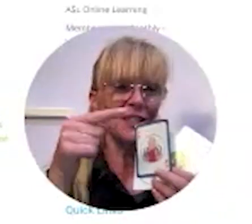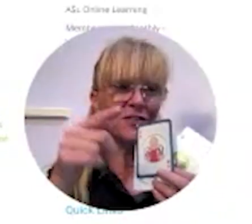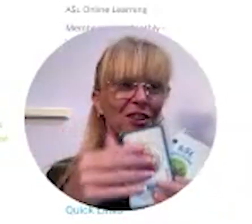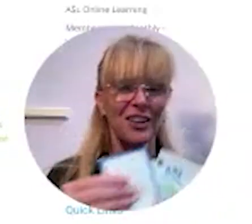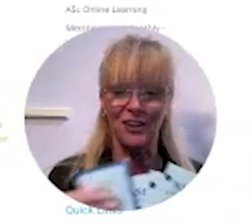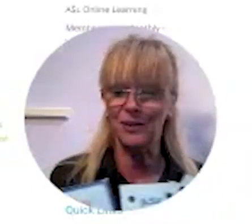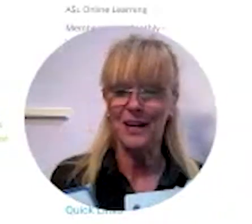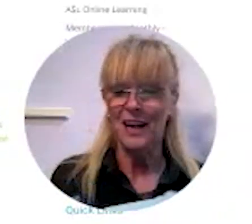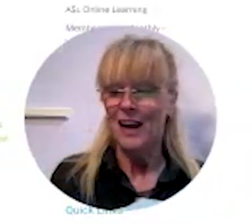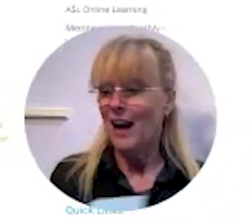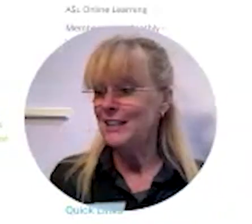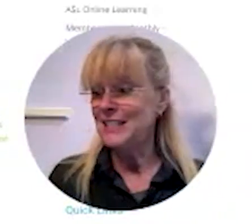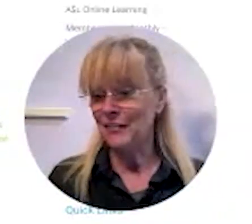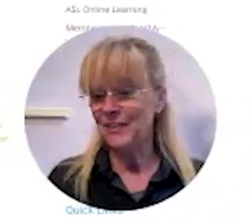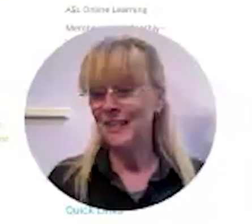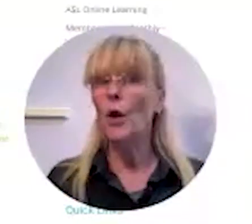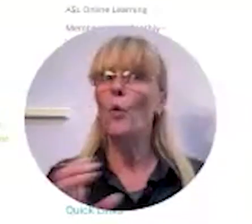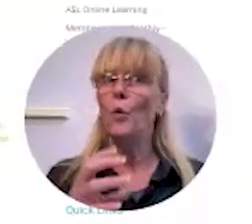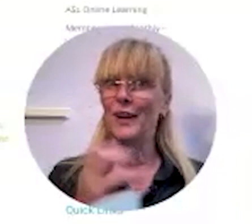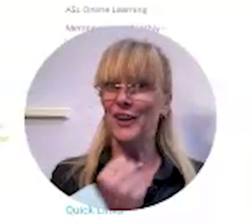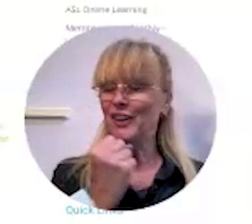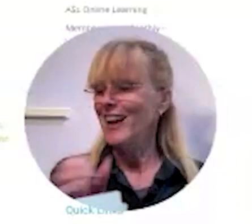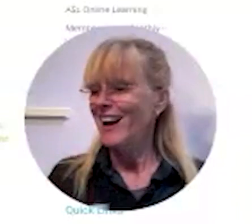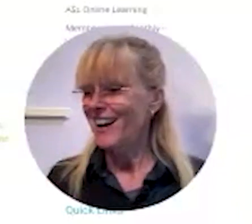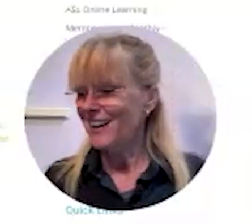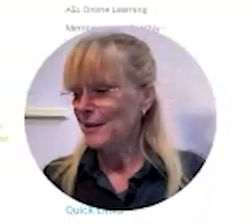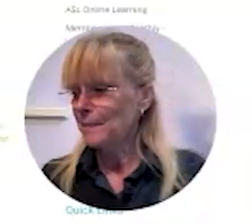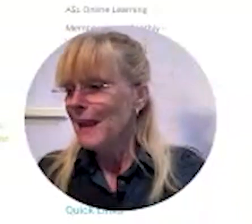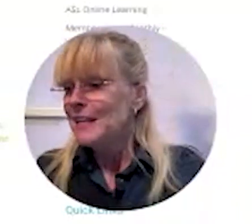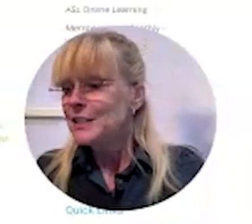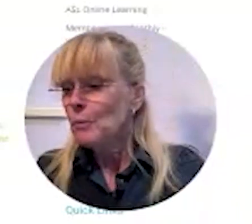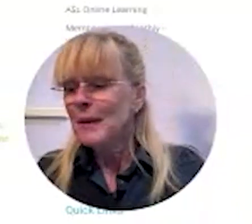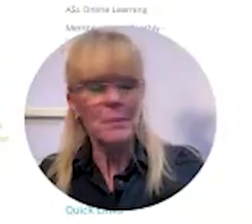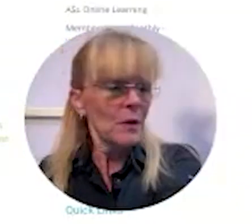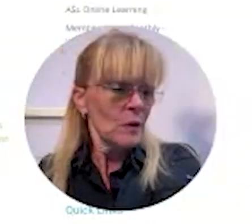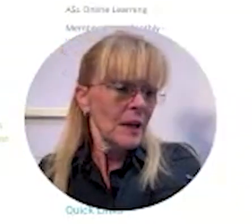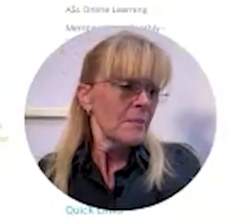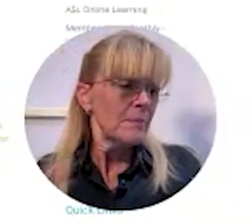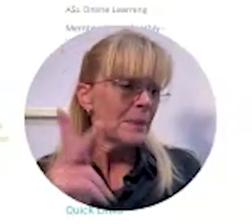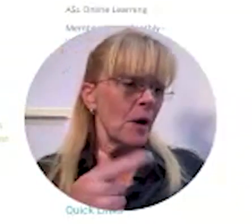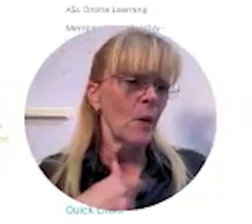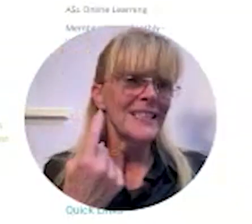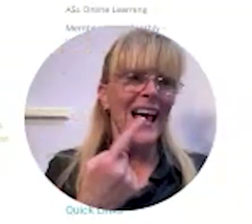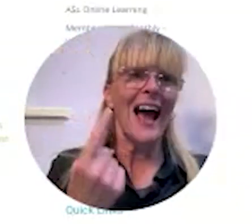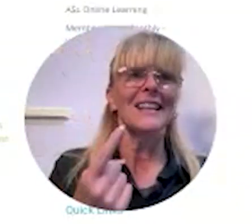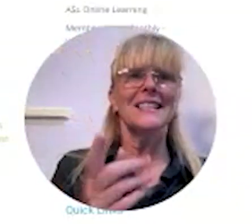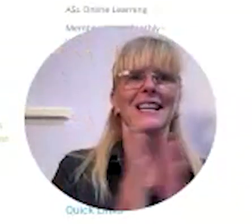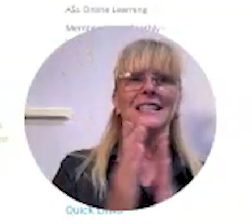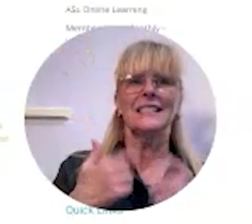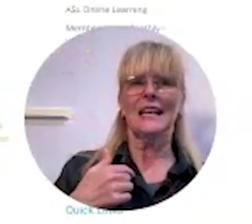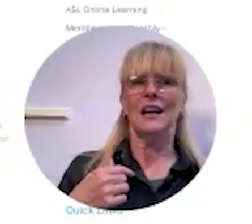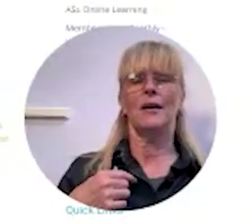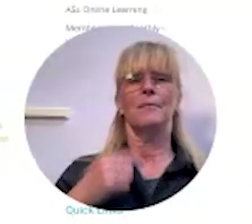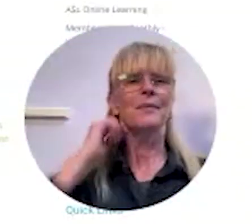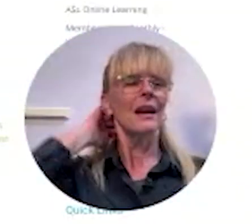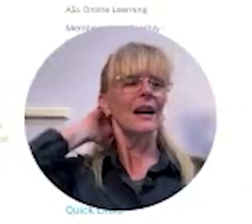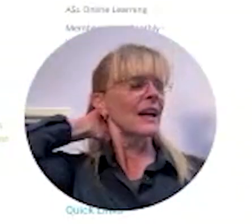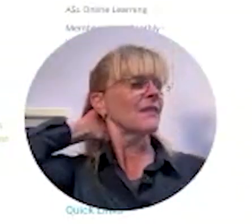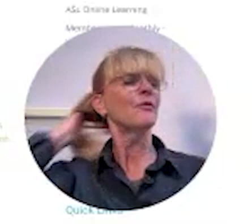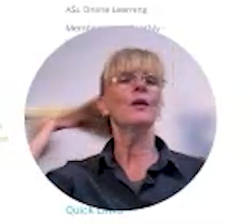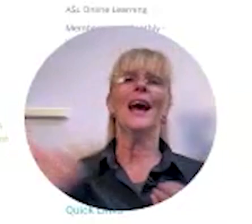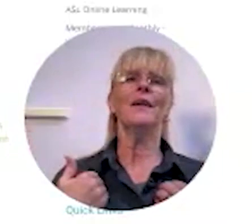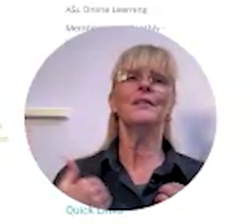game just for you a definite winner um so people people always ask us um